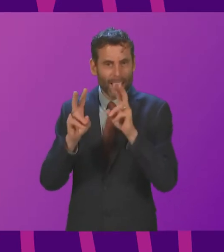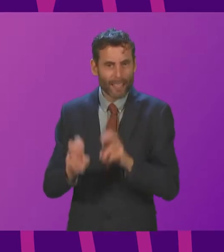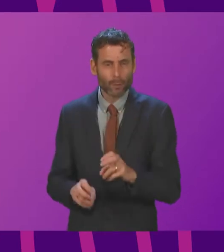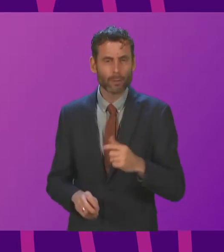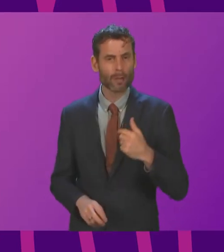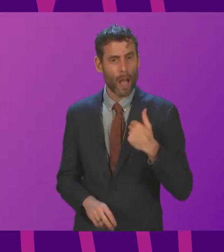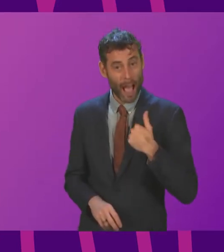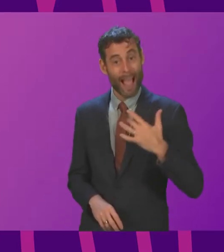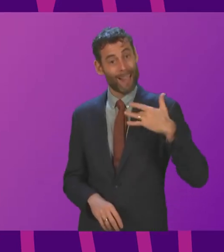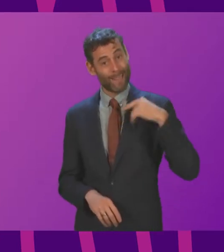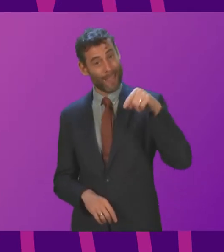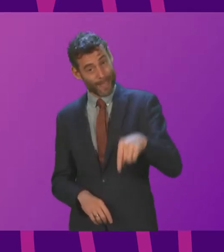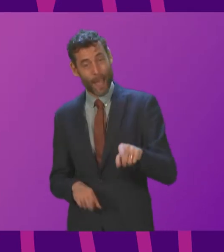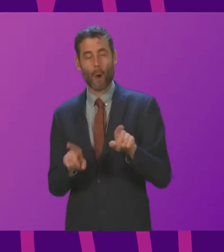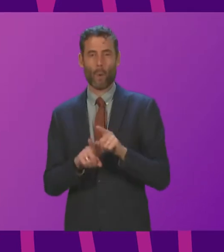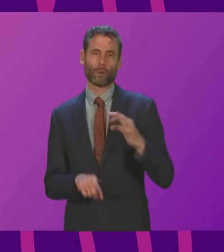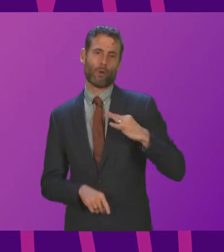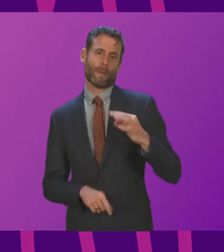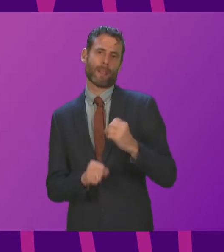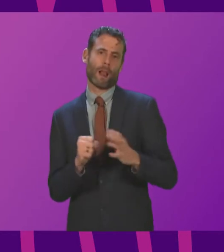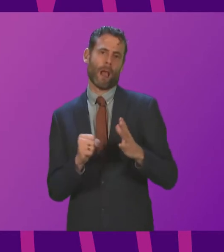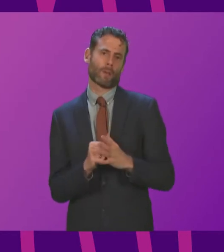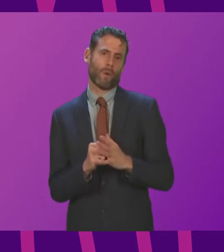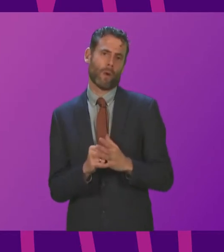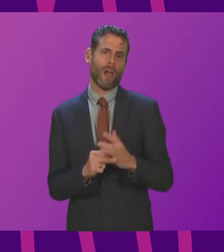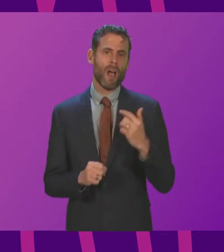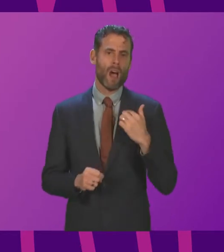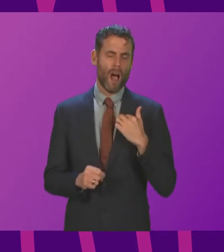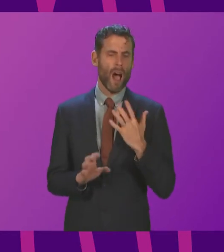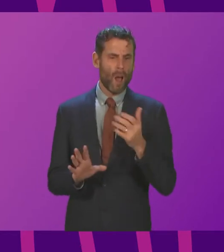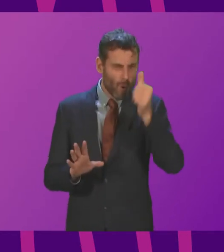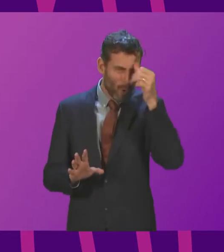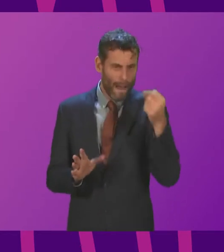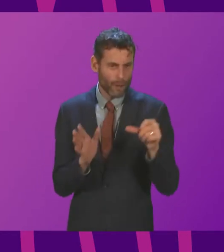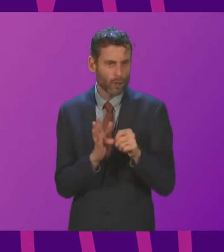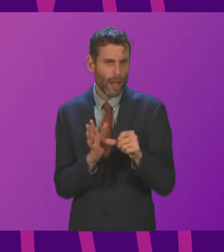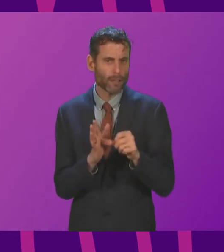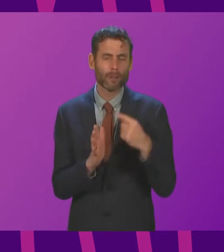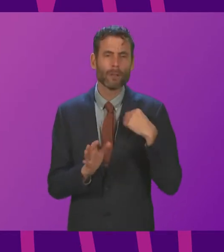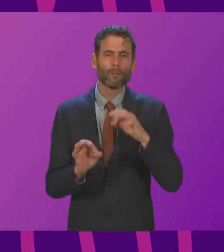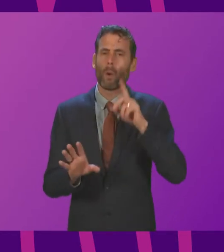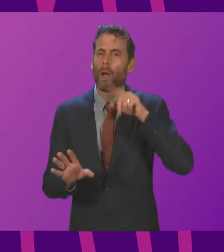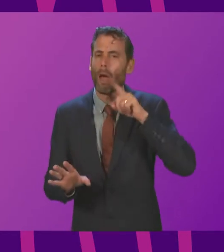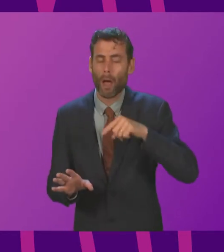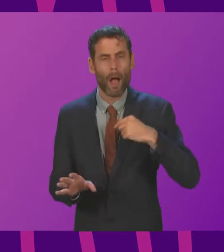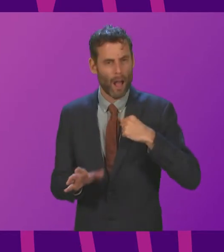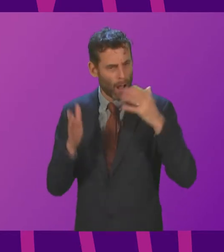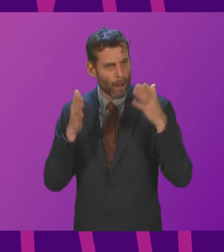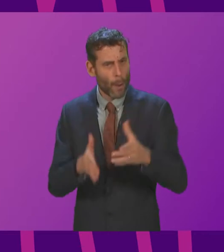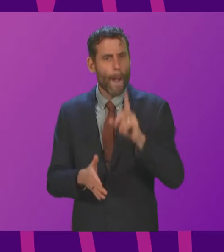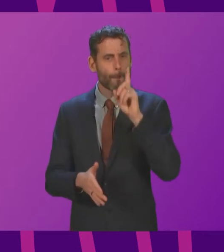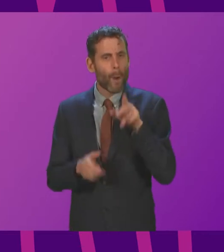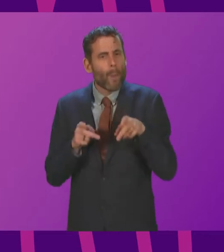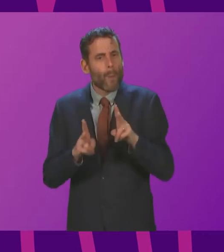resident of and a representative of the city of Glasgow I do not shy away from the challenges that the city faces but I do think some of the